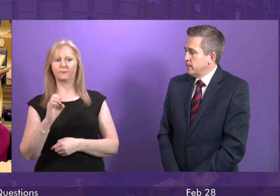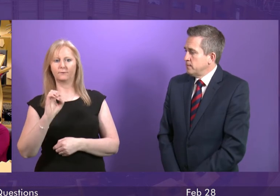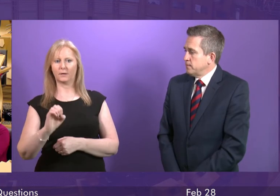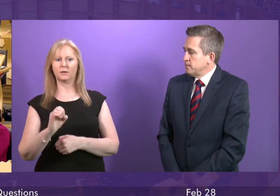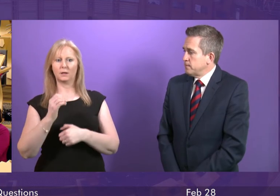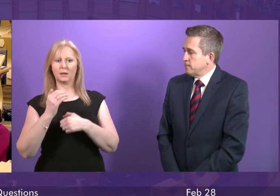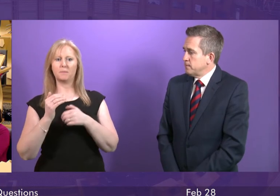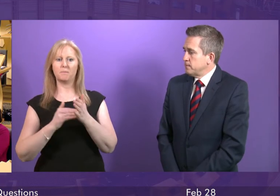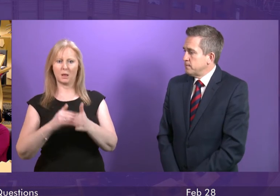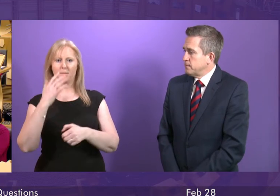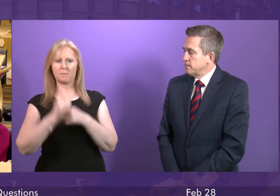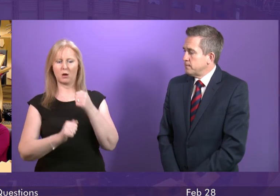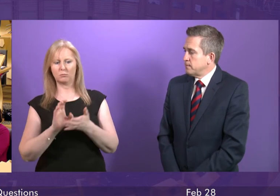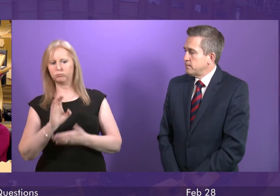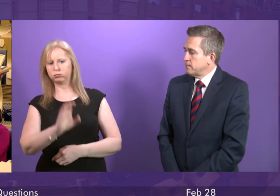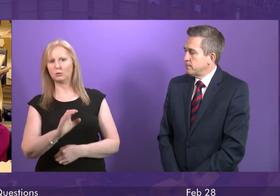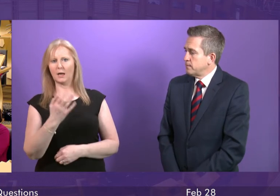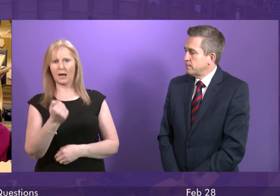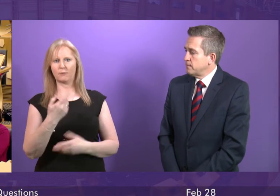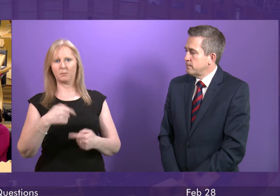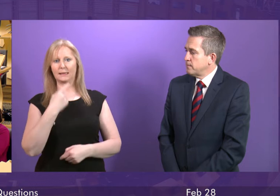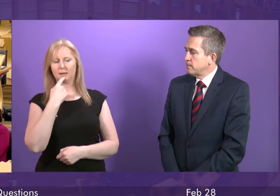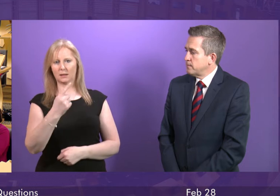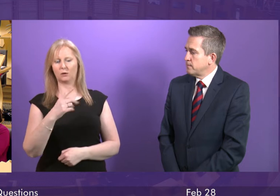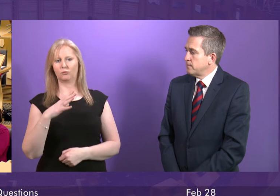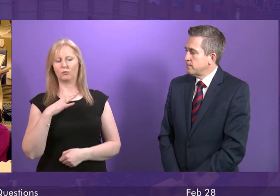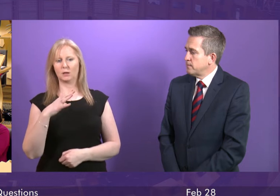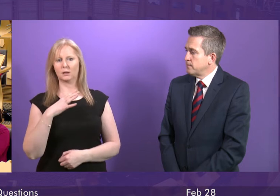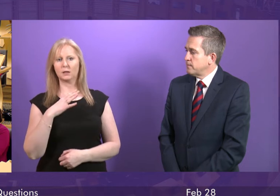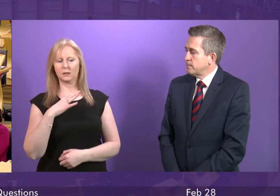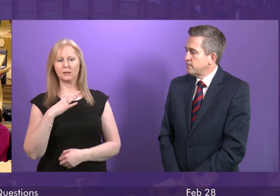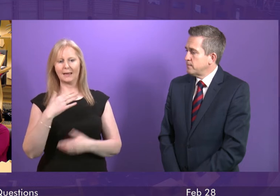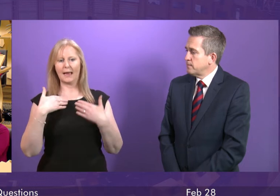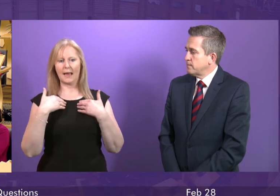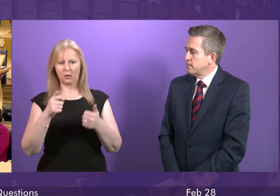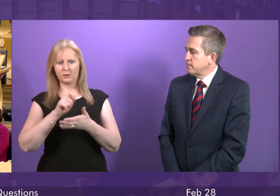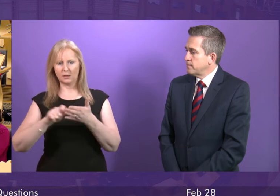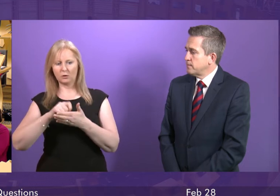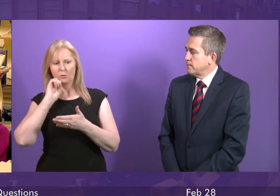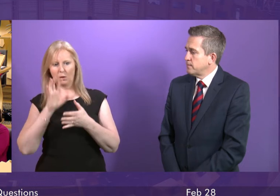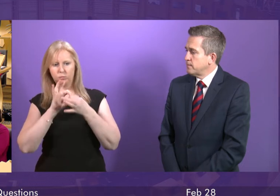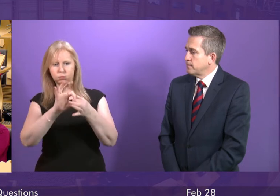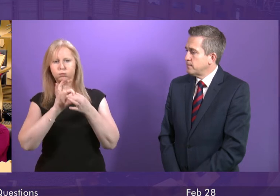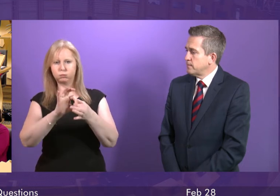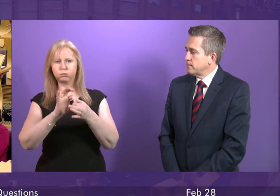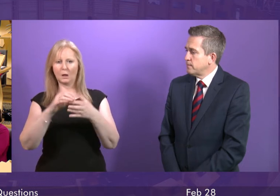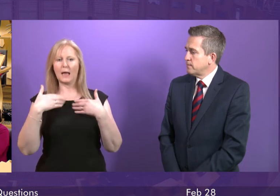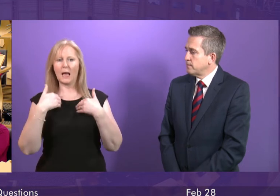that I have already spoken about today. And the Health Secretary will continue to work with health boards to ensure that we see the improvements that need to be made.